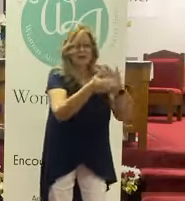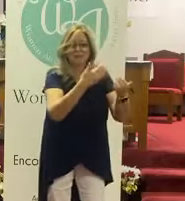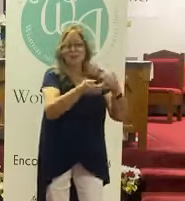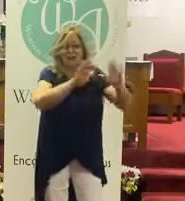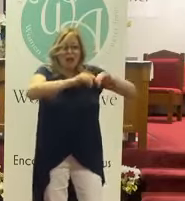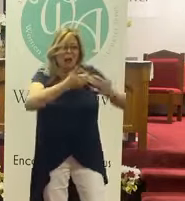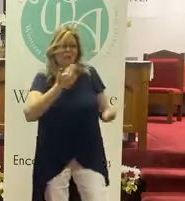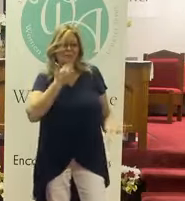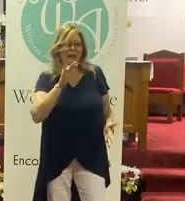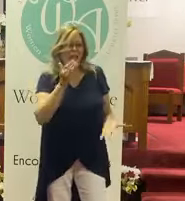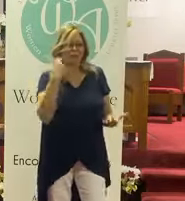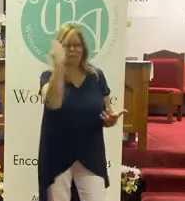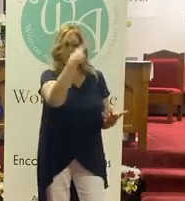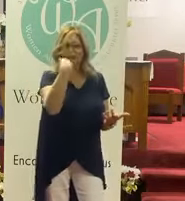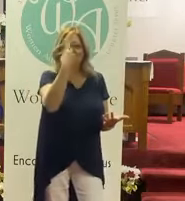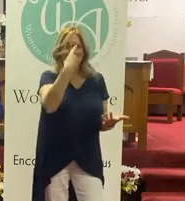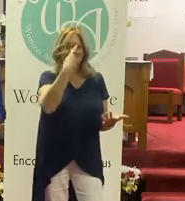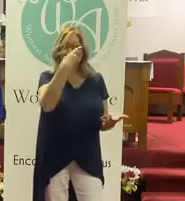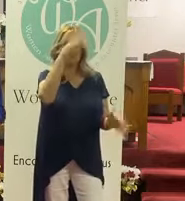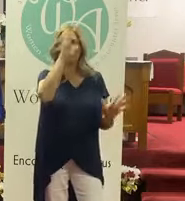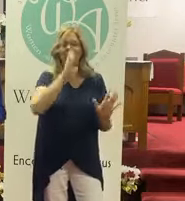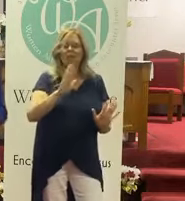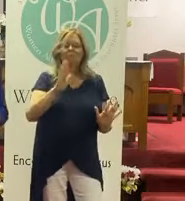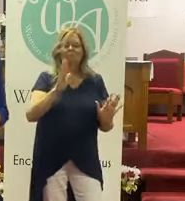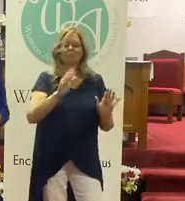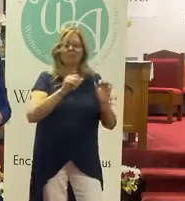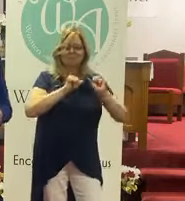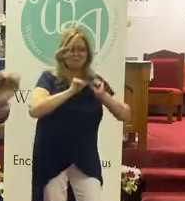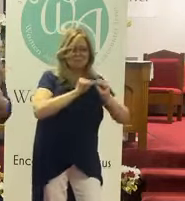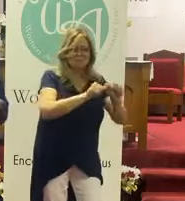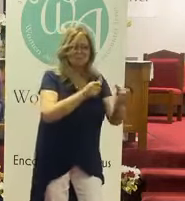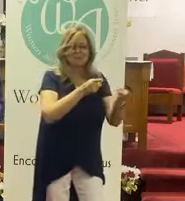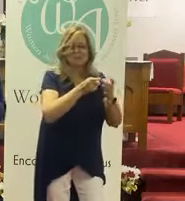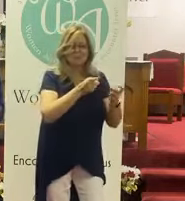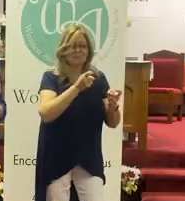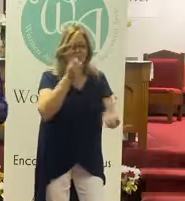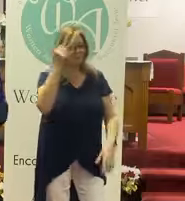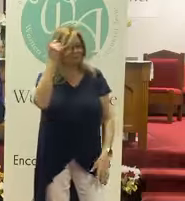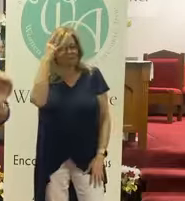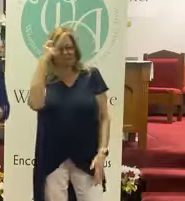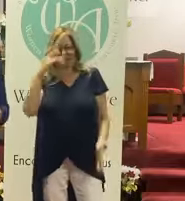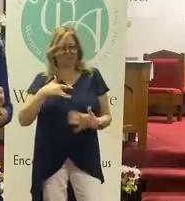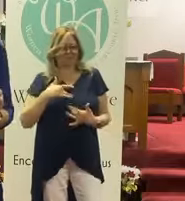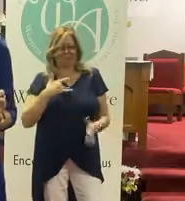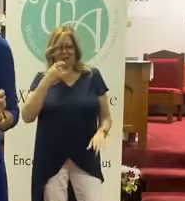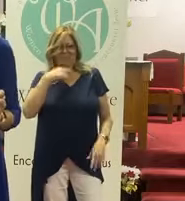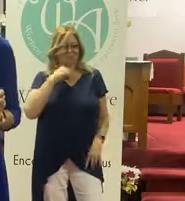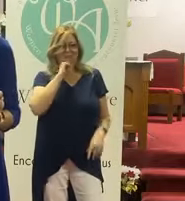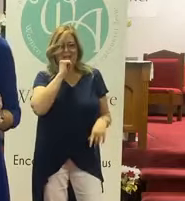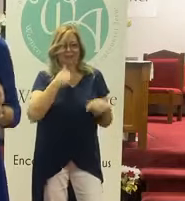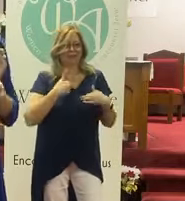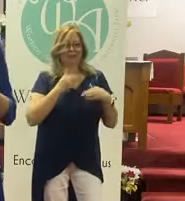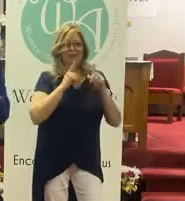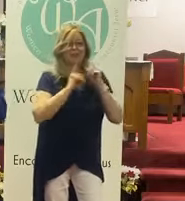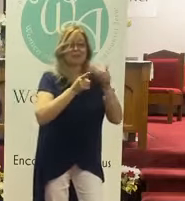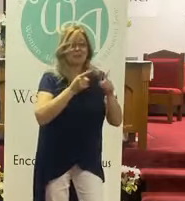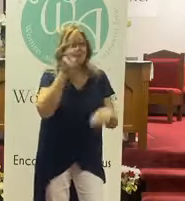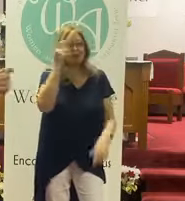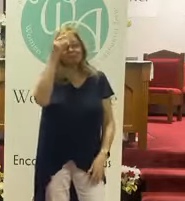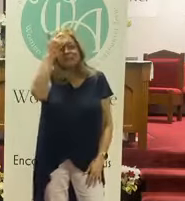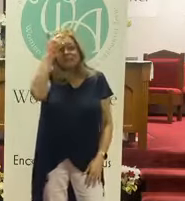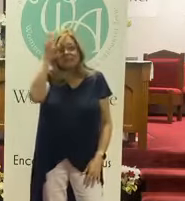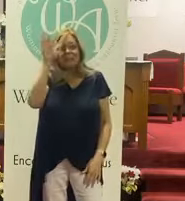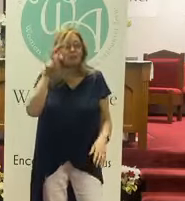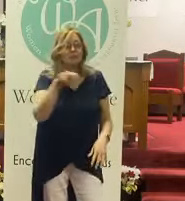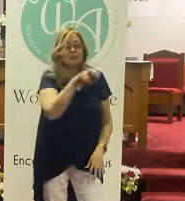how bad things looked. That God was still in control. That even though they didn't understand. And didn't have the answers. They didn't know